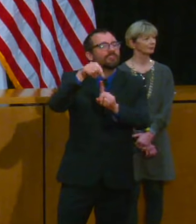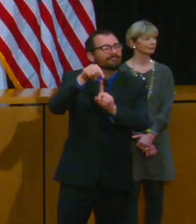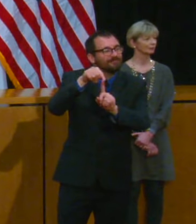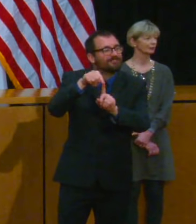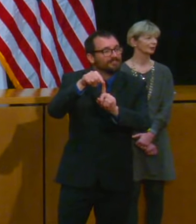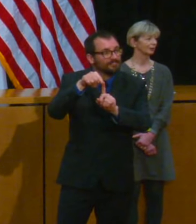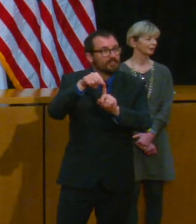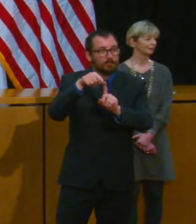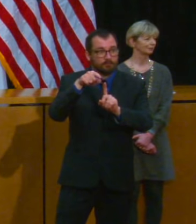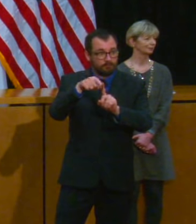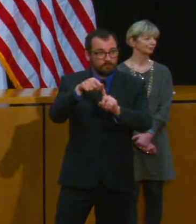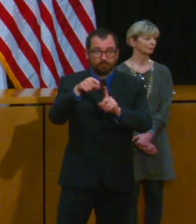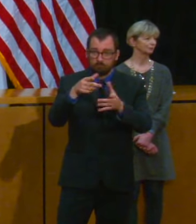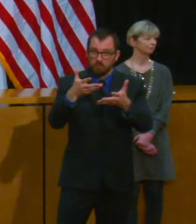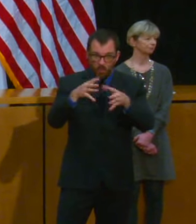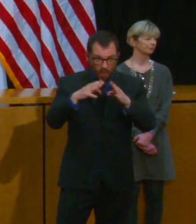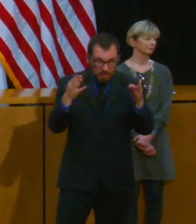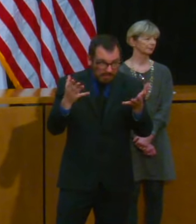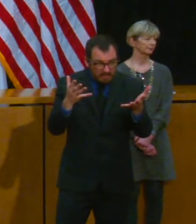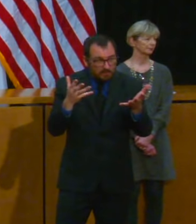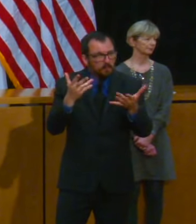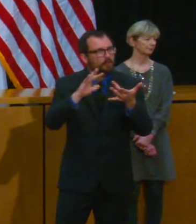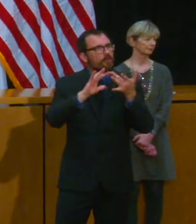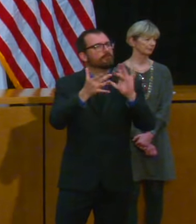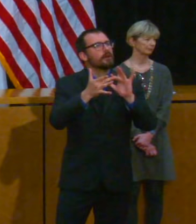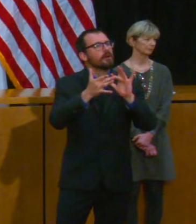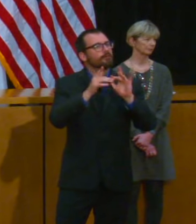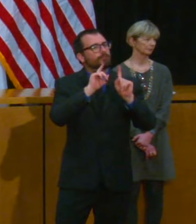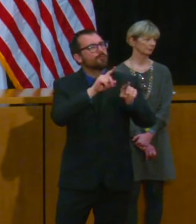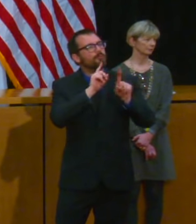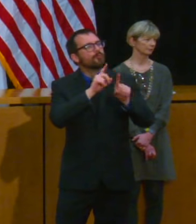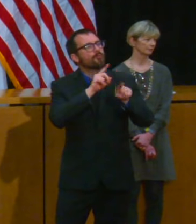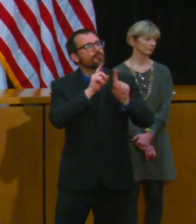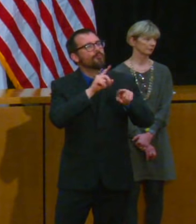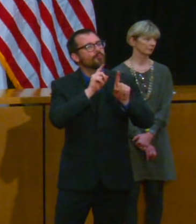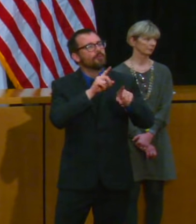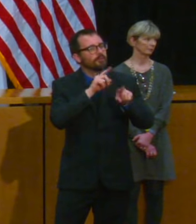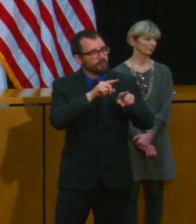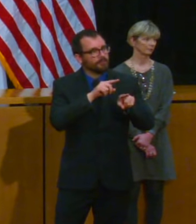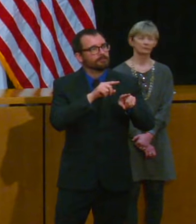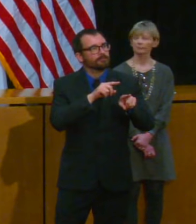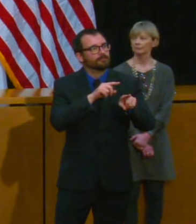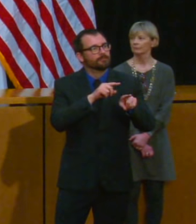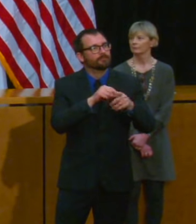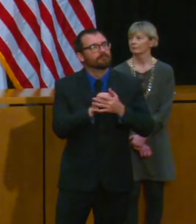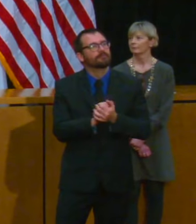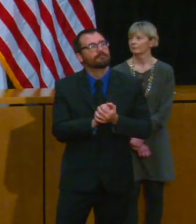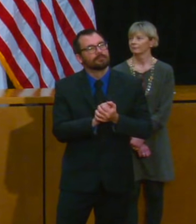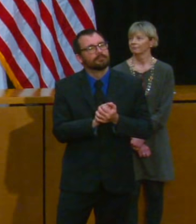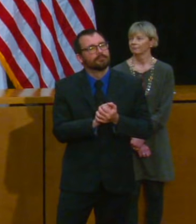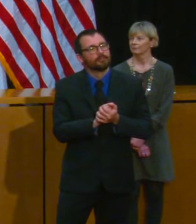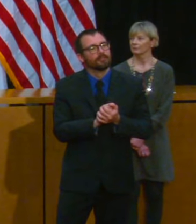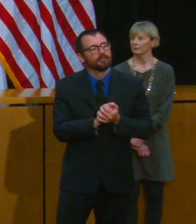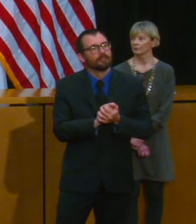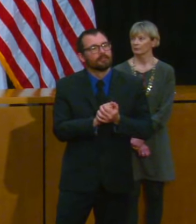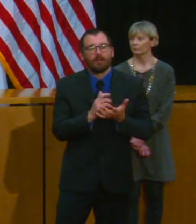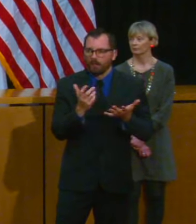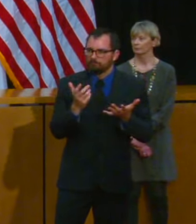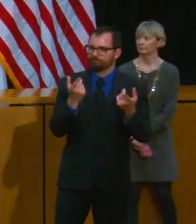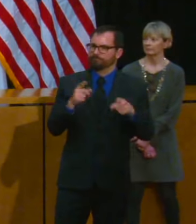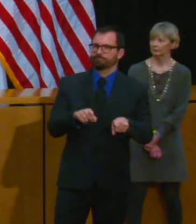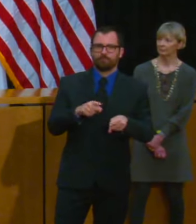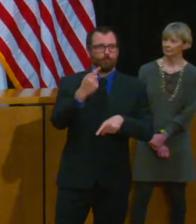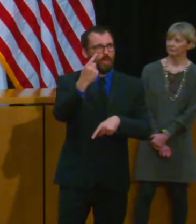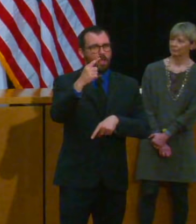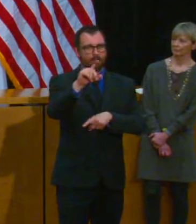example, when it happened Winston Flowers was told they have to shut down if they plan to do this for Mother's Day what is the guidance and rules on that? we'll have